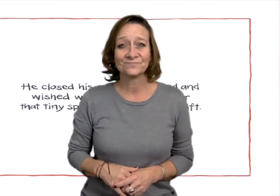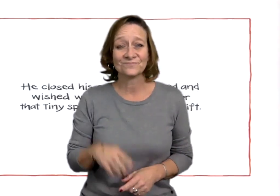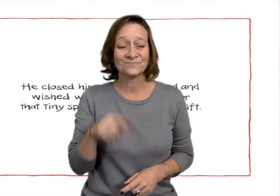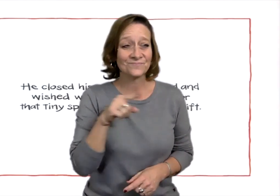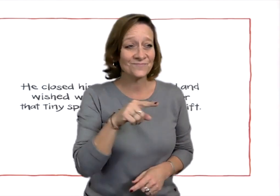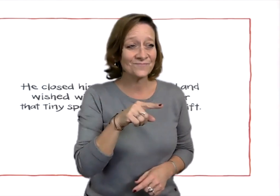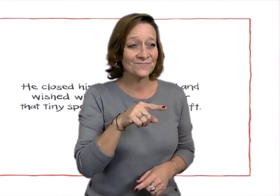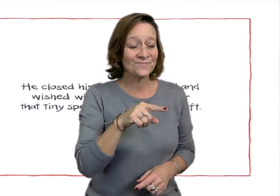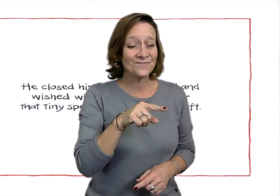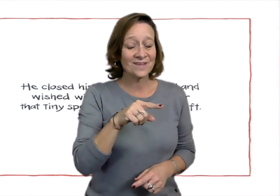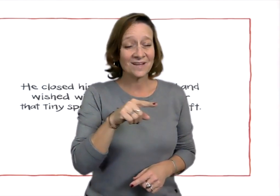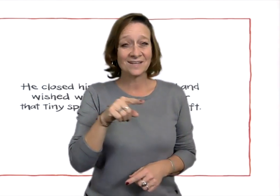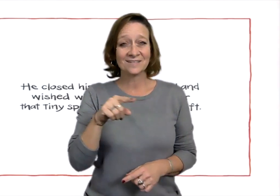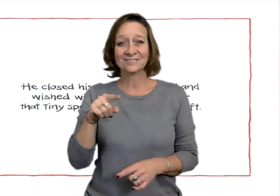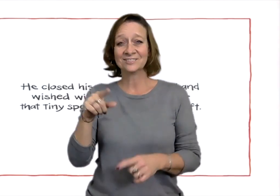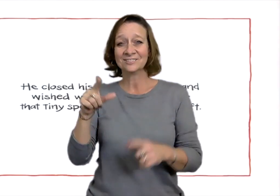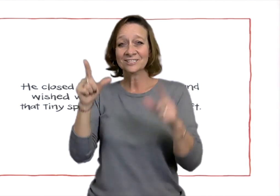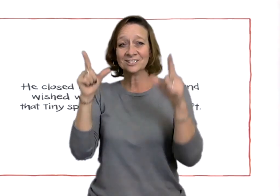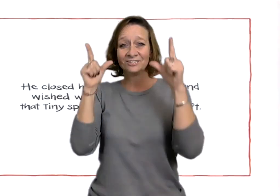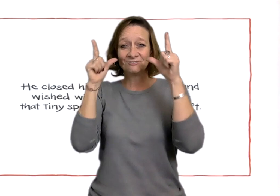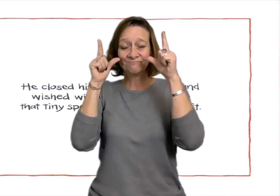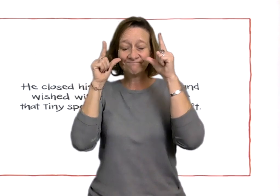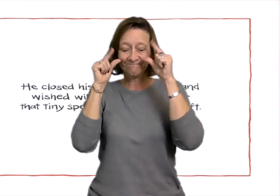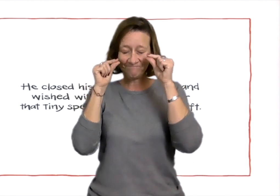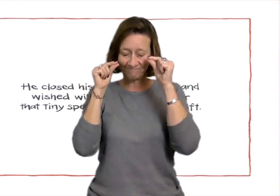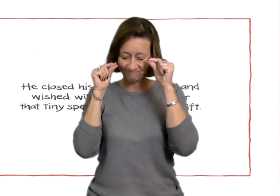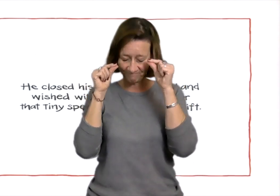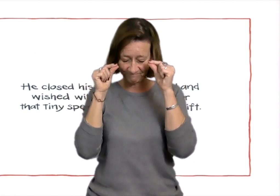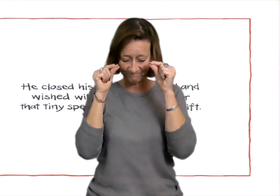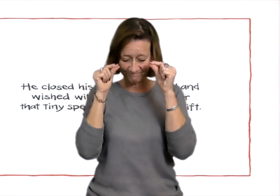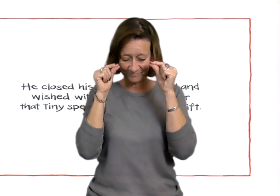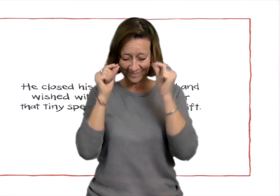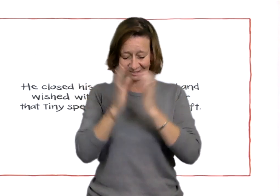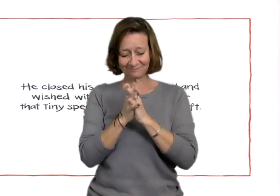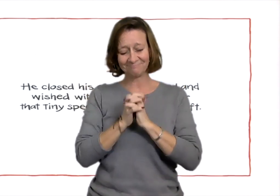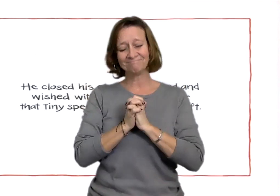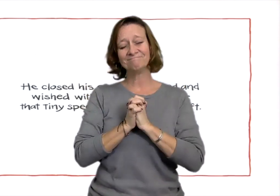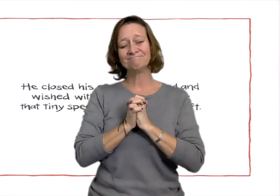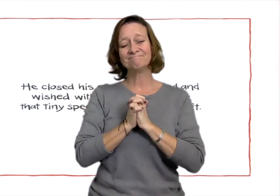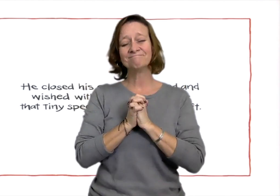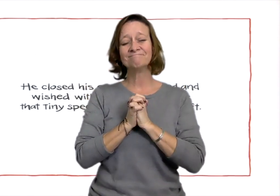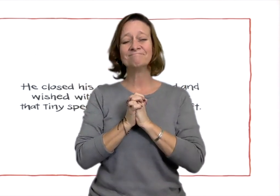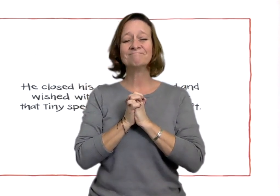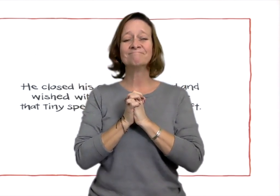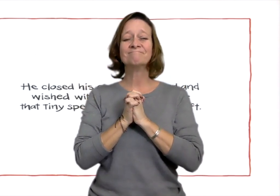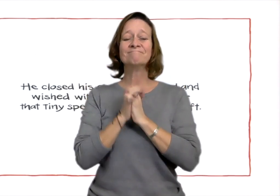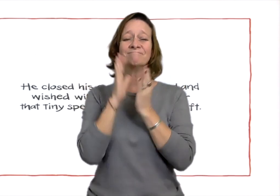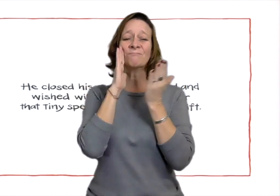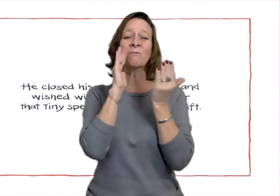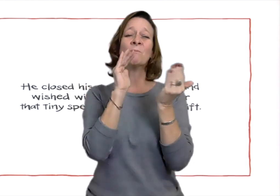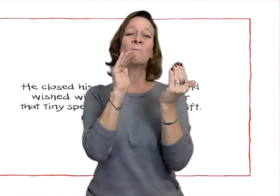He closed his eyes and hoped and wished with all his might